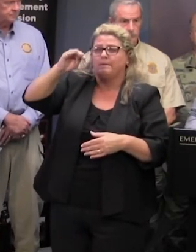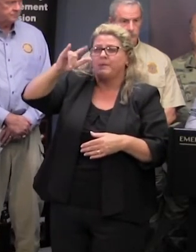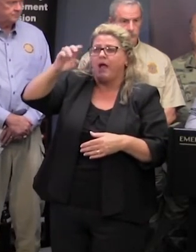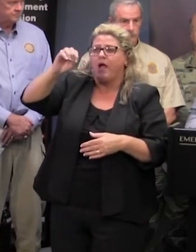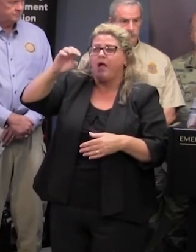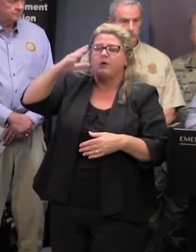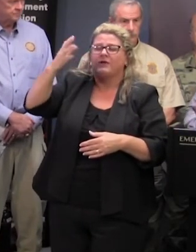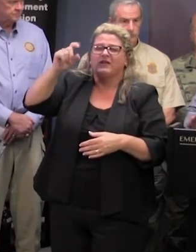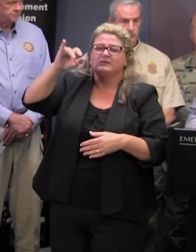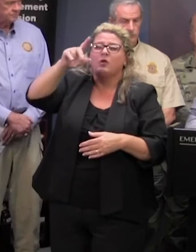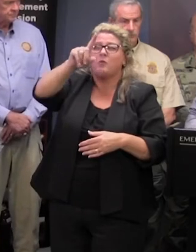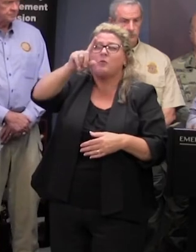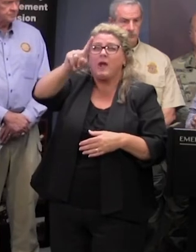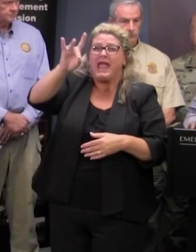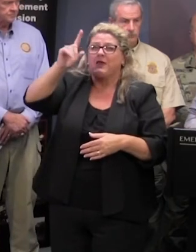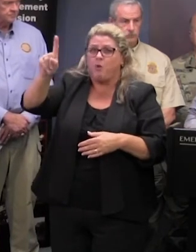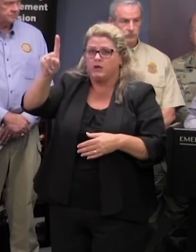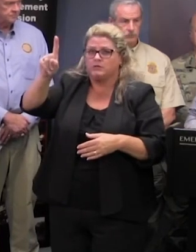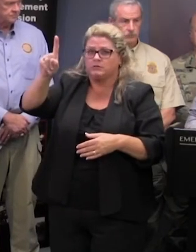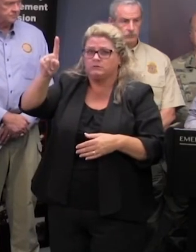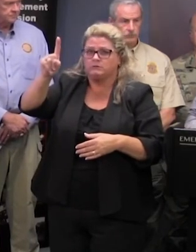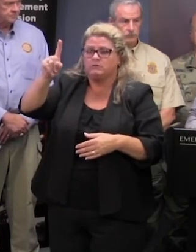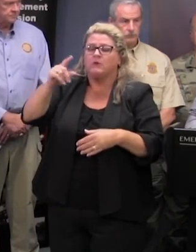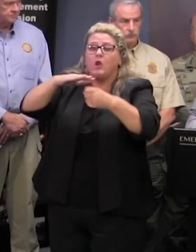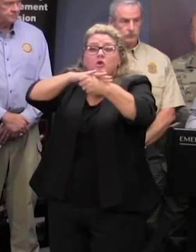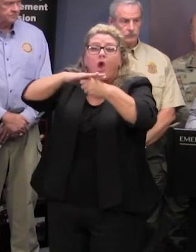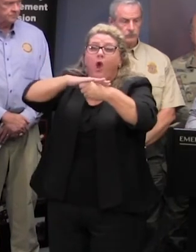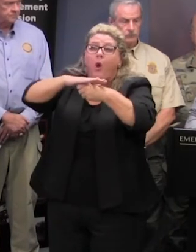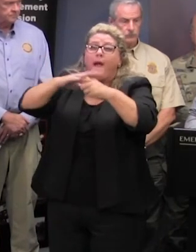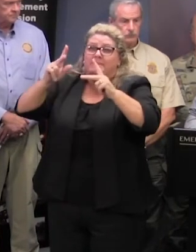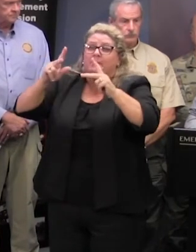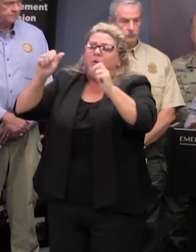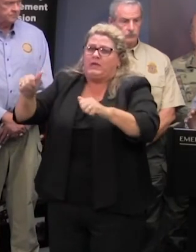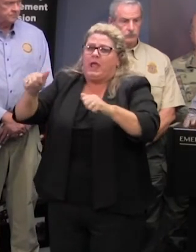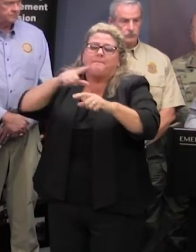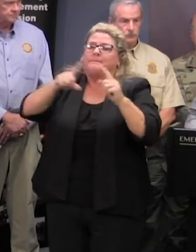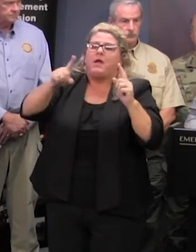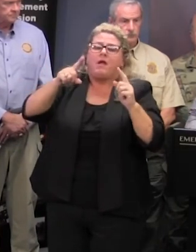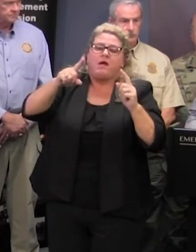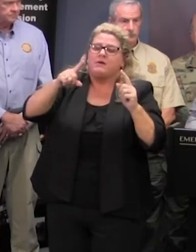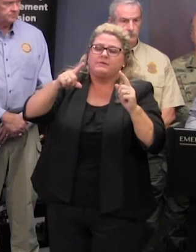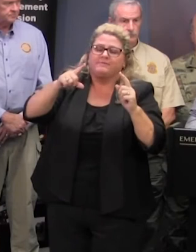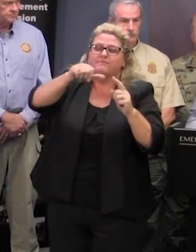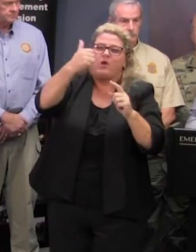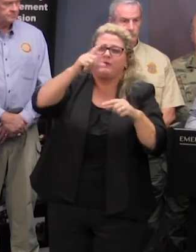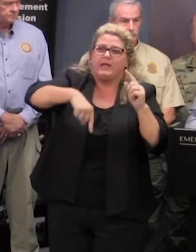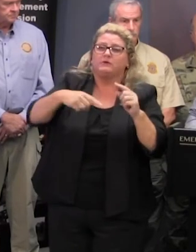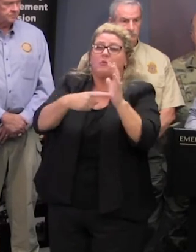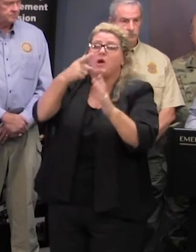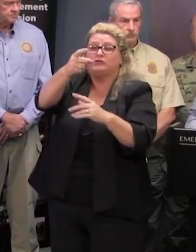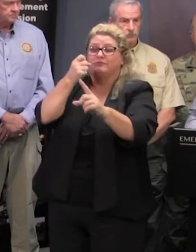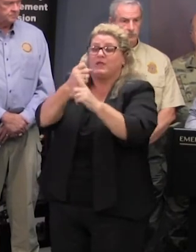181 i believe they are allowing some local traffic to get on uh beyond that point but once you hit the 13 mile marker